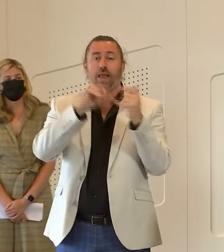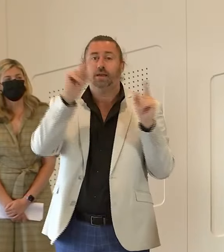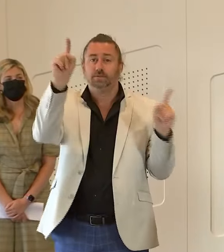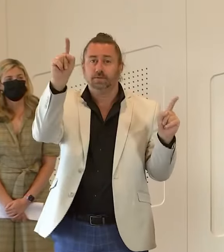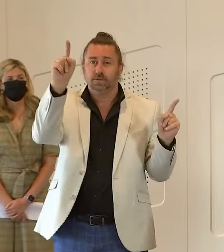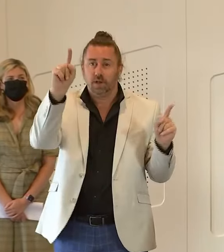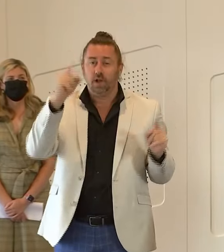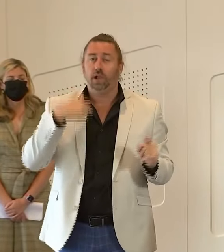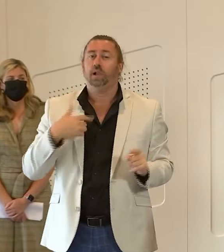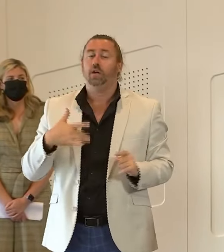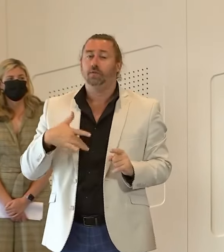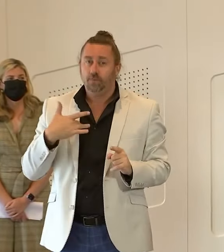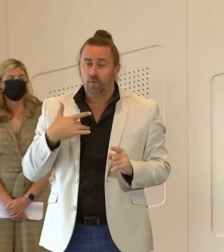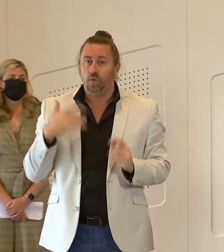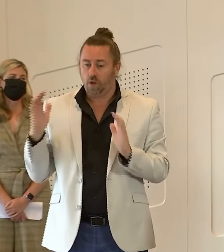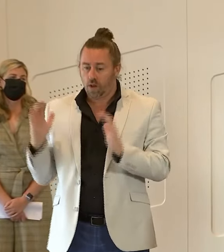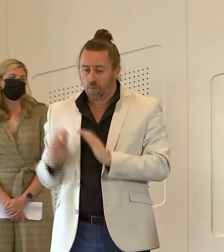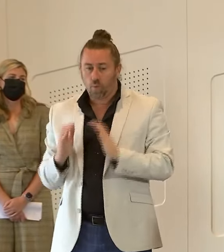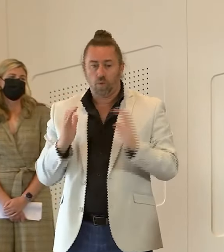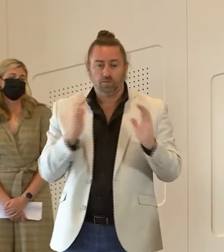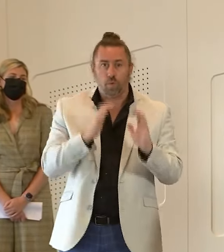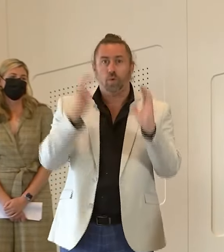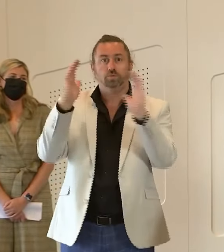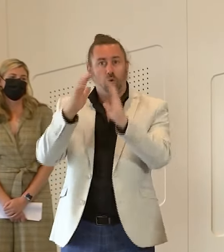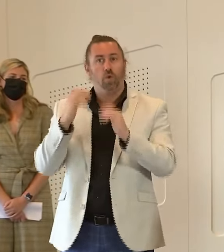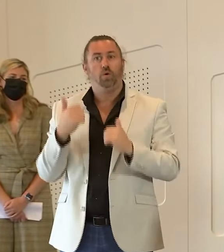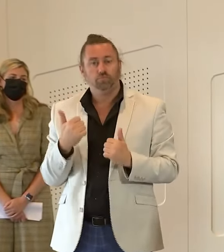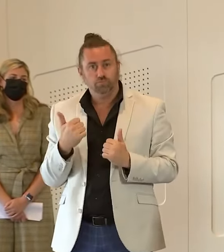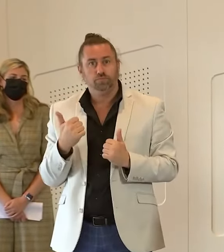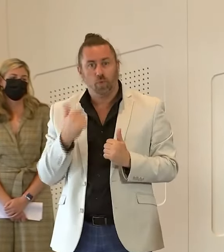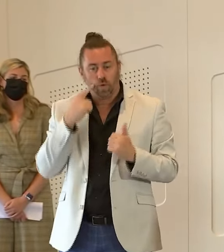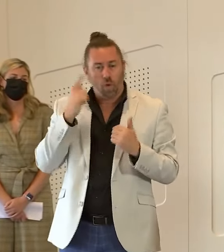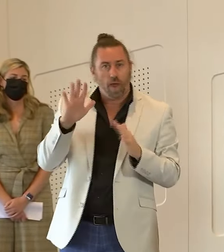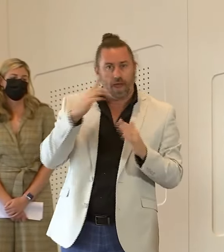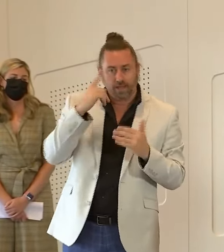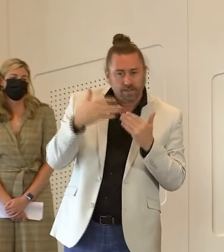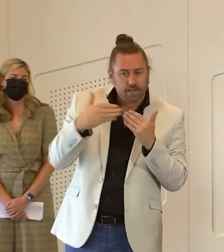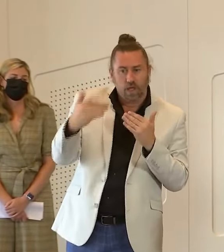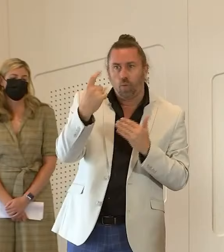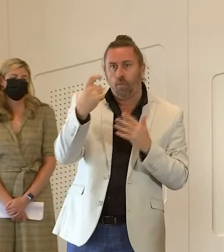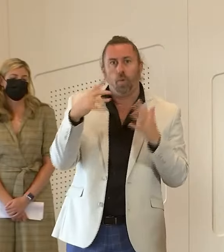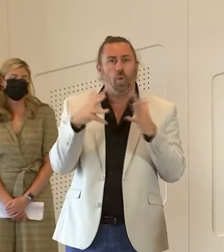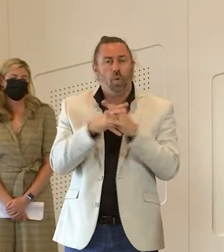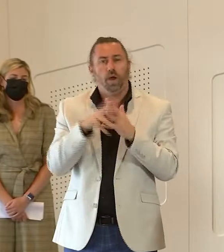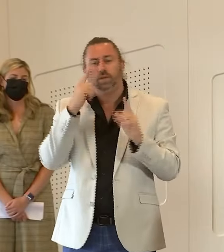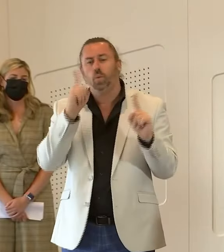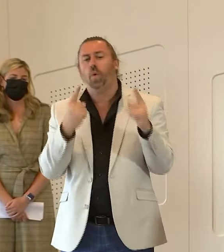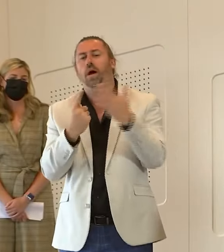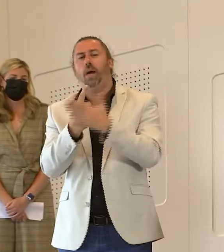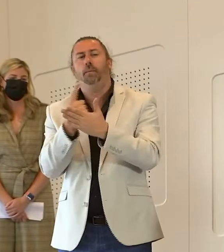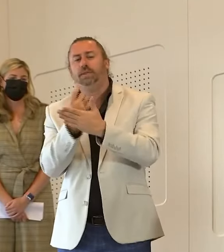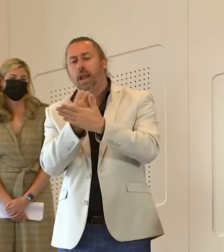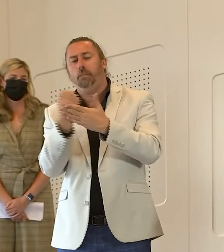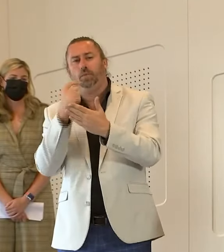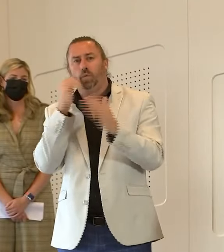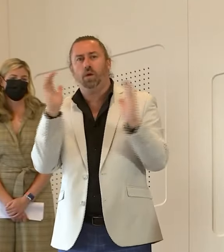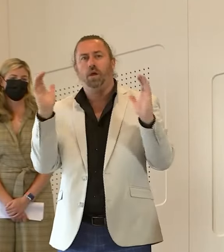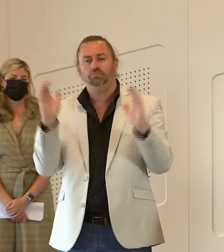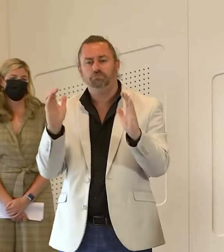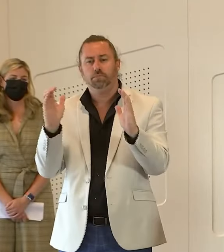numbers will start to turn in the rest of southeast Queensland and elsewhere in Queensland in the next seven days.